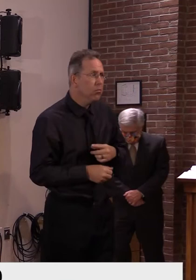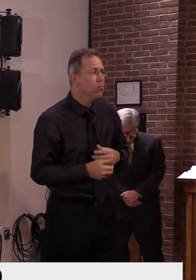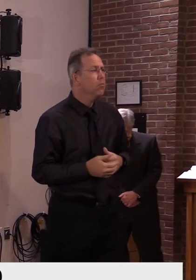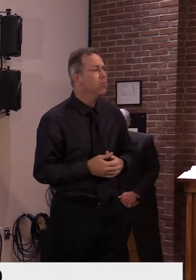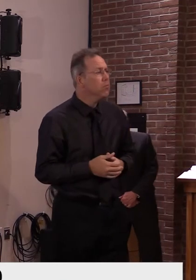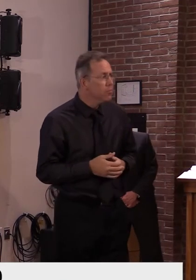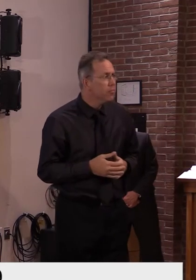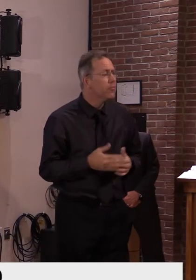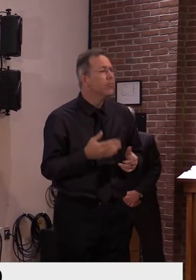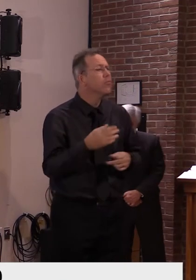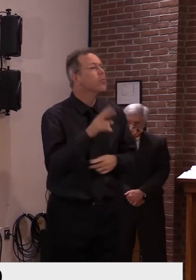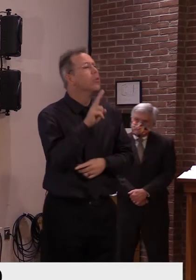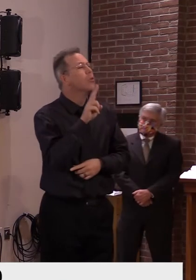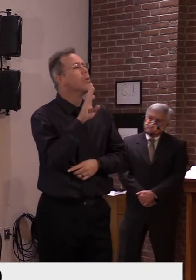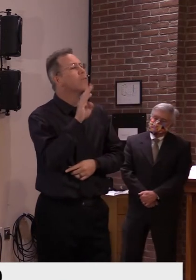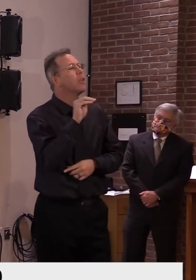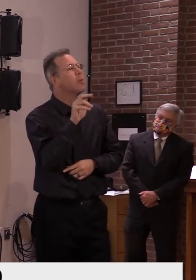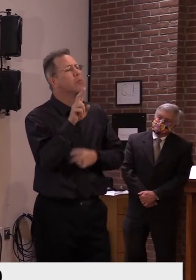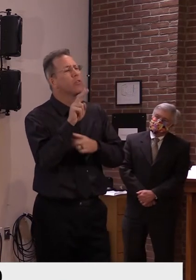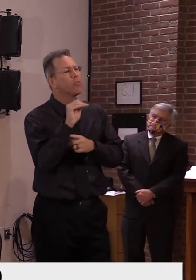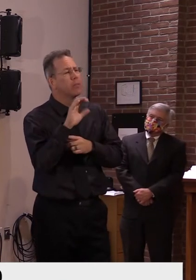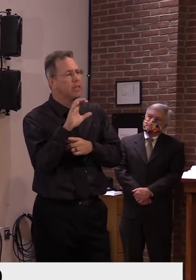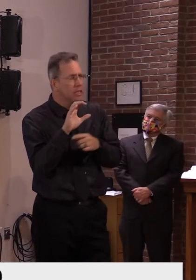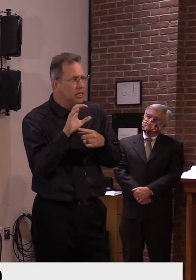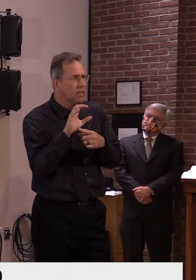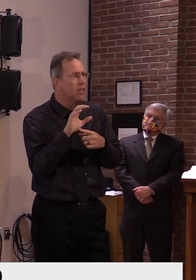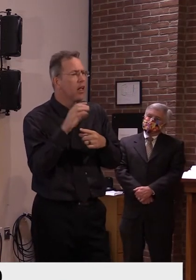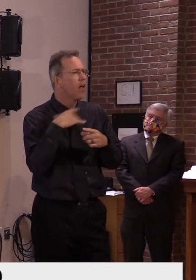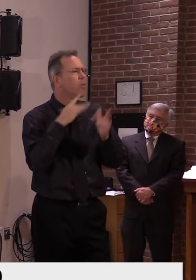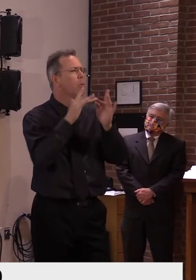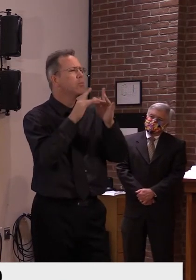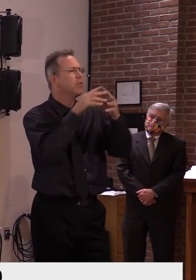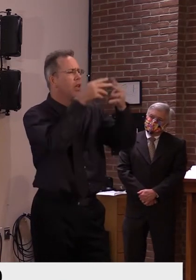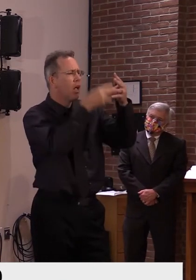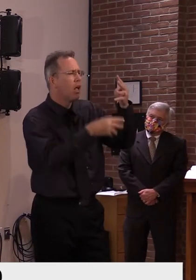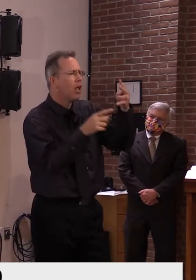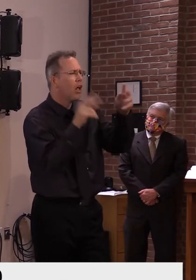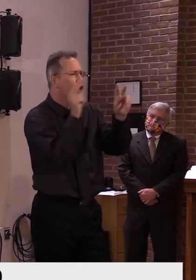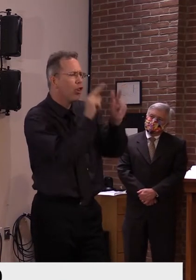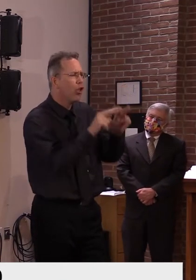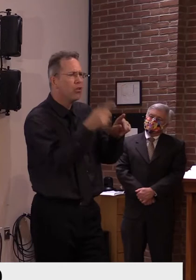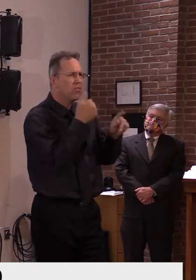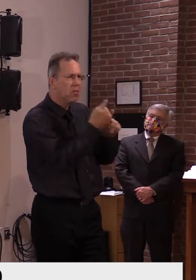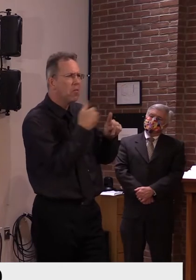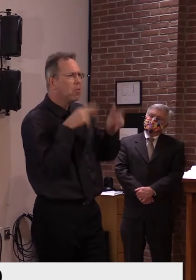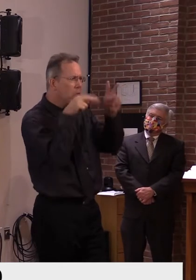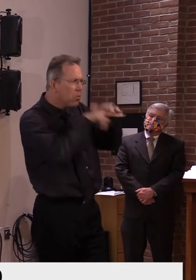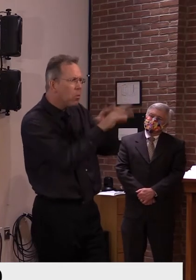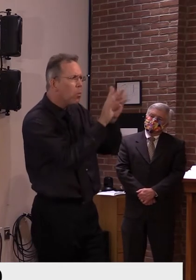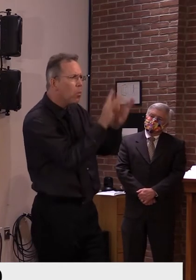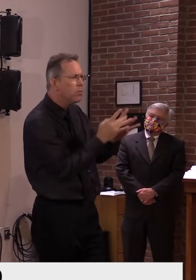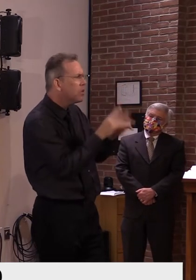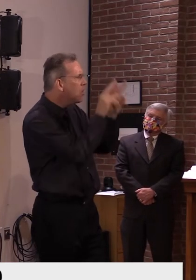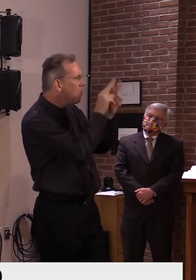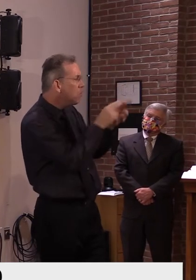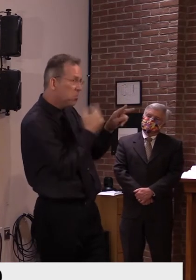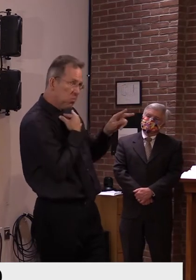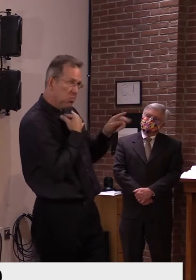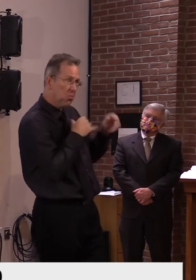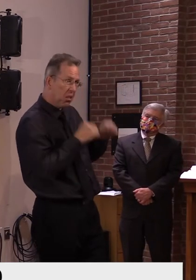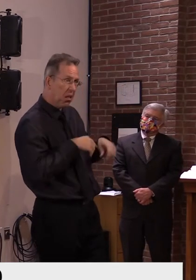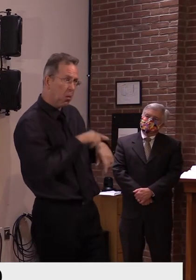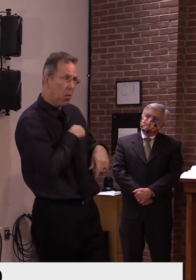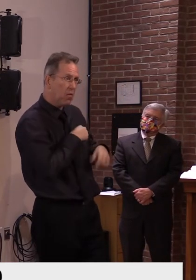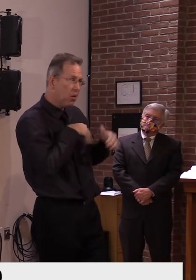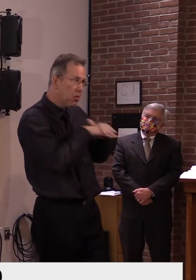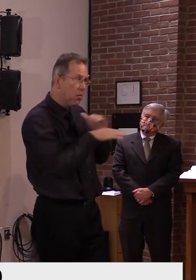questionnaire that's hyperlinked there. And it can help, uh, if you go on and fill it out as an individual, it can help you identify if you're eligible or not. So